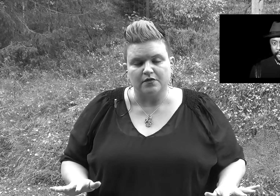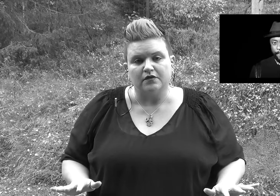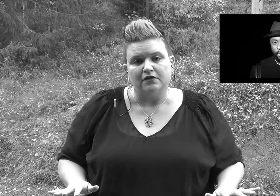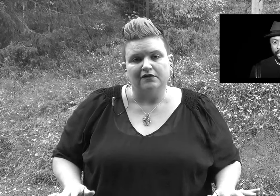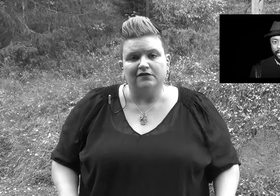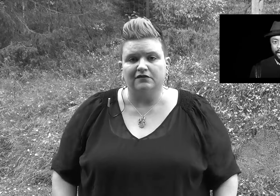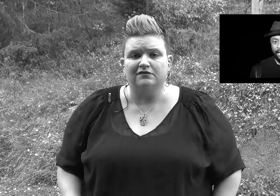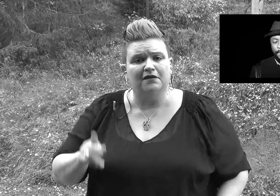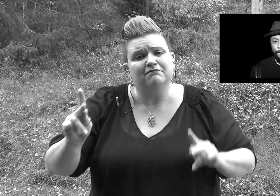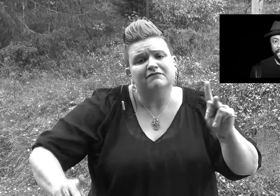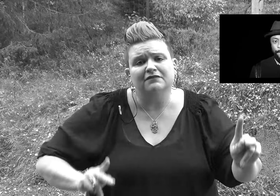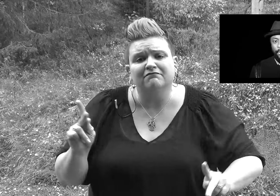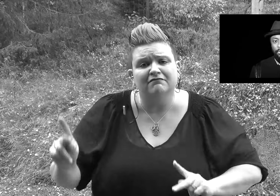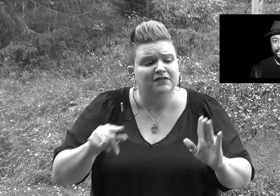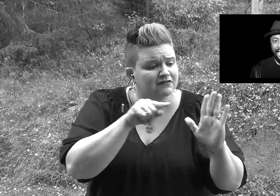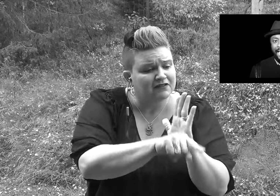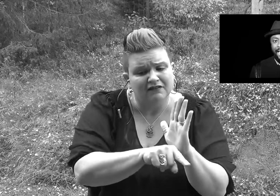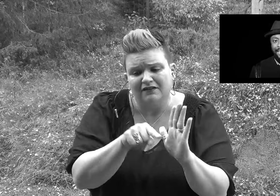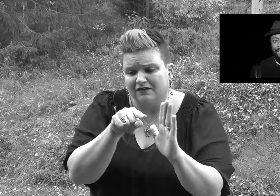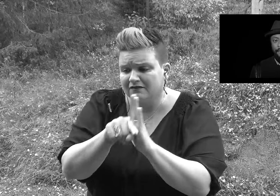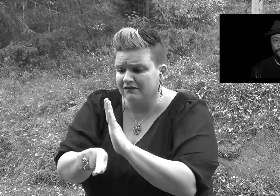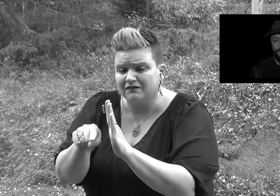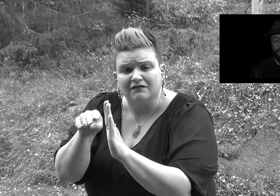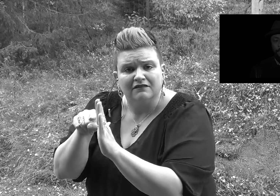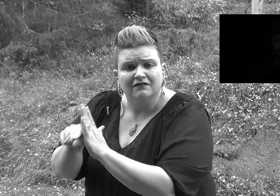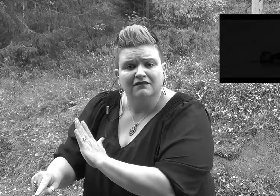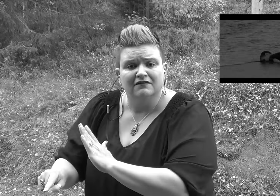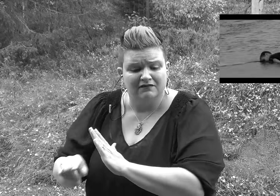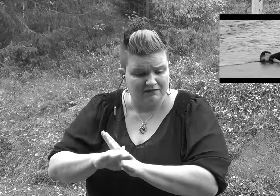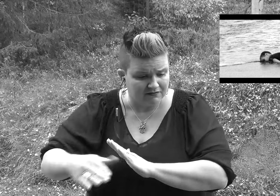People killing, people dying